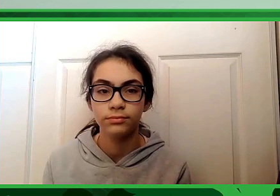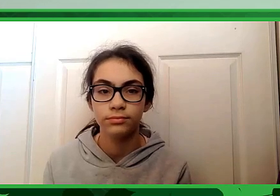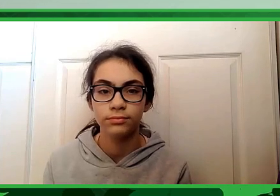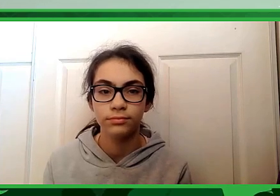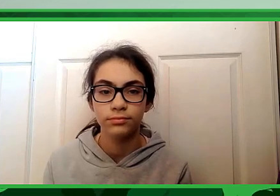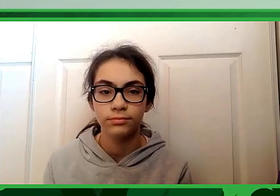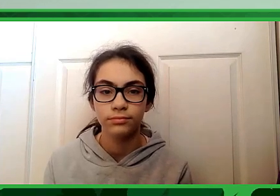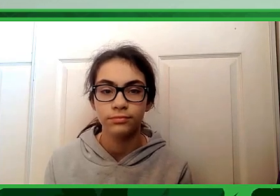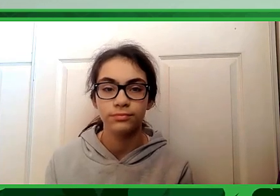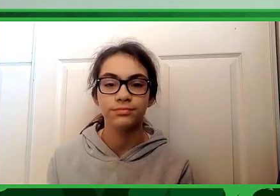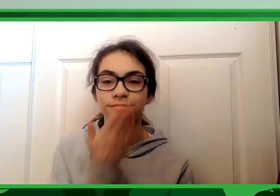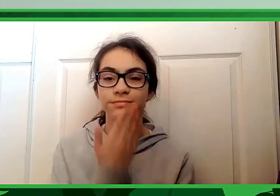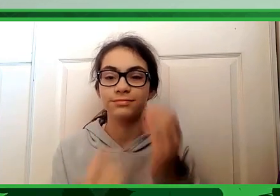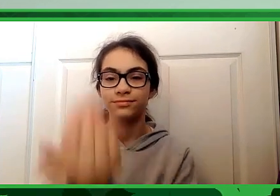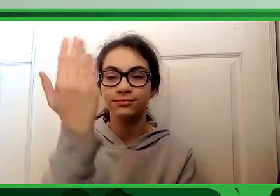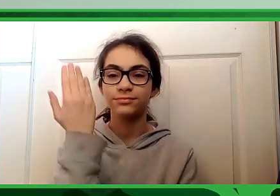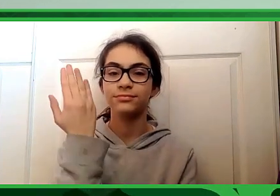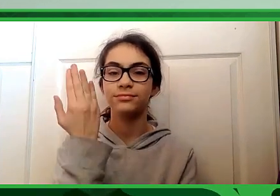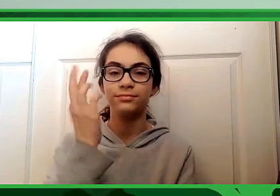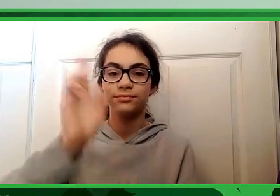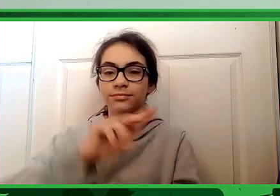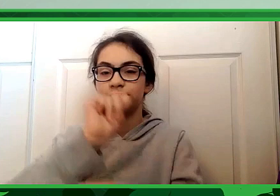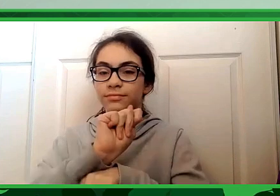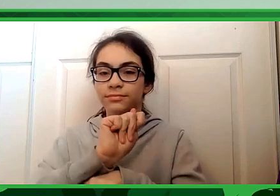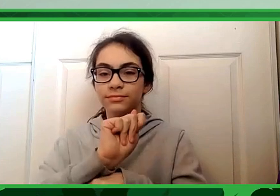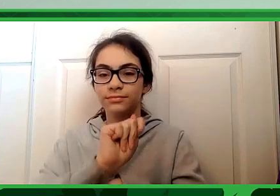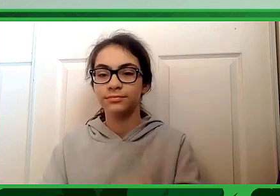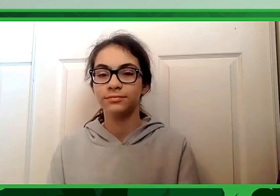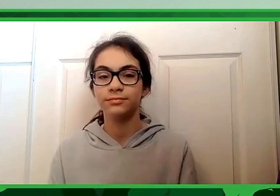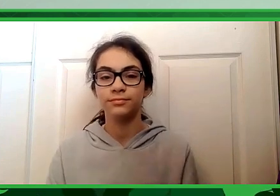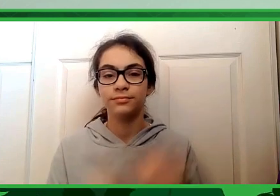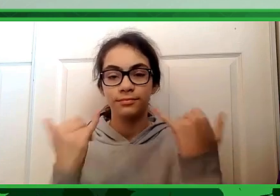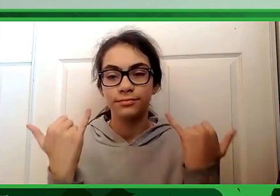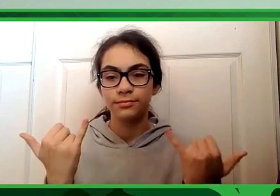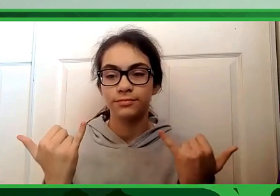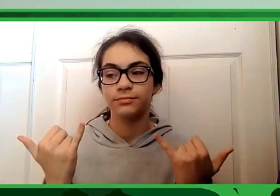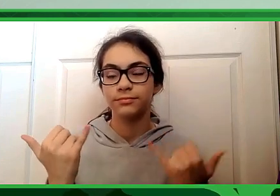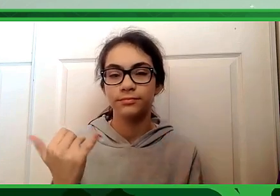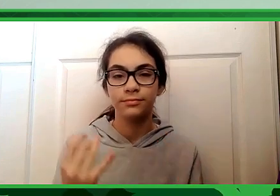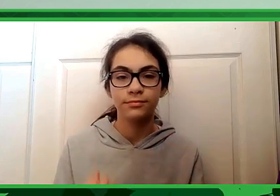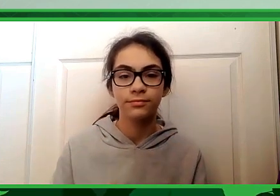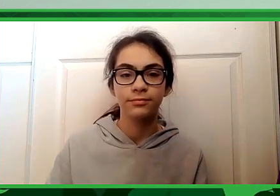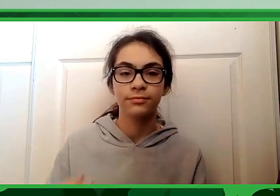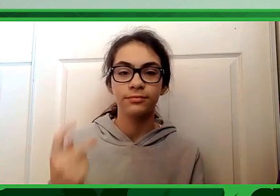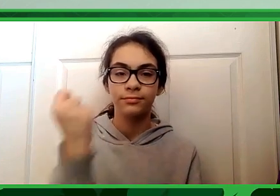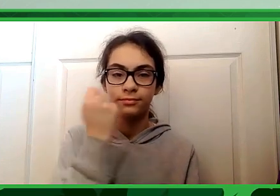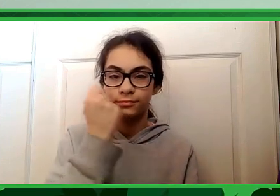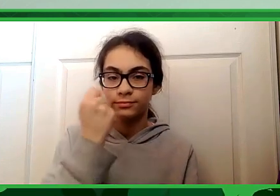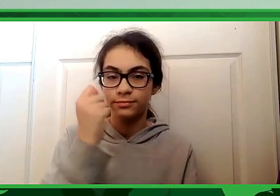Good morning, Raymond Temple. Today is Tuesday,